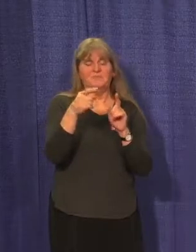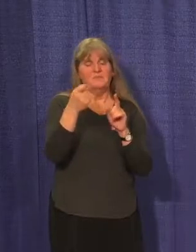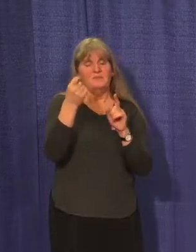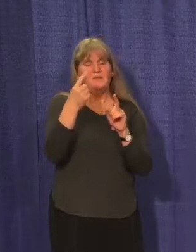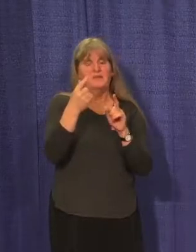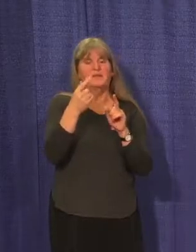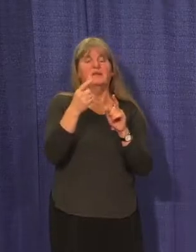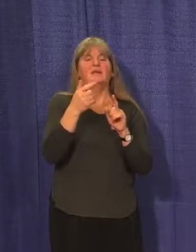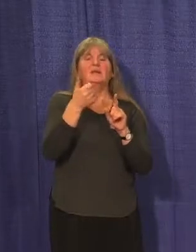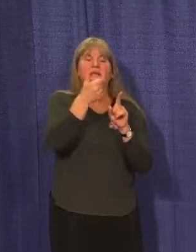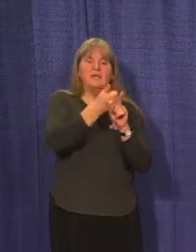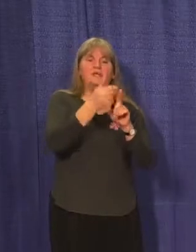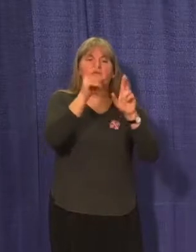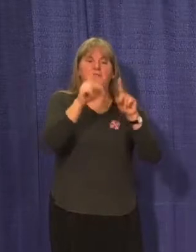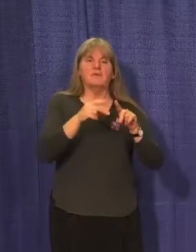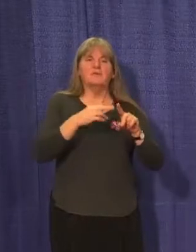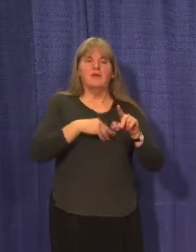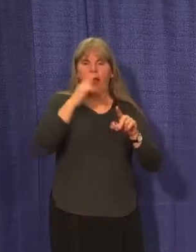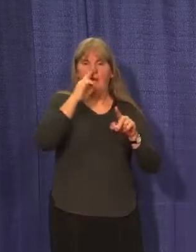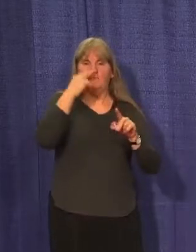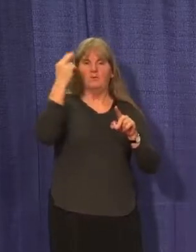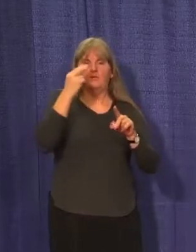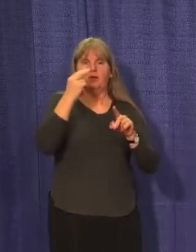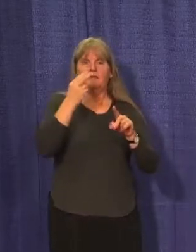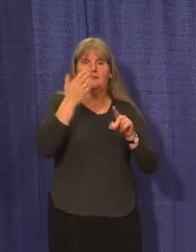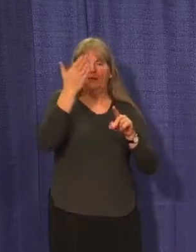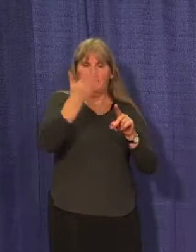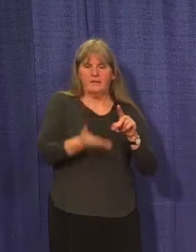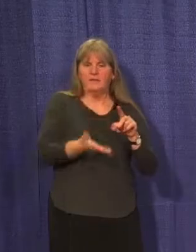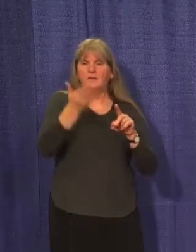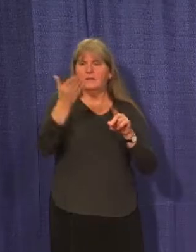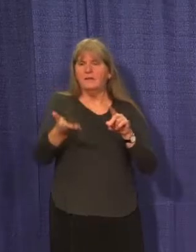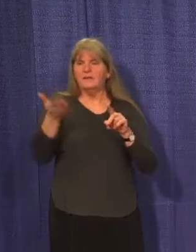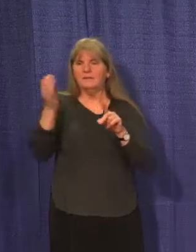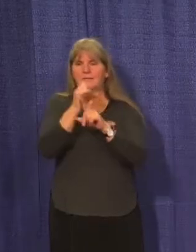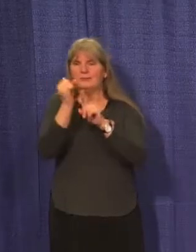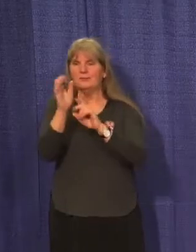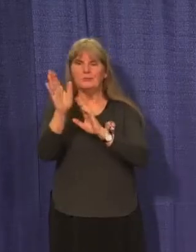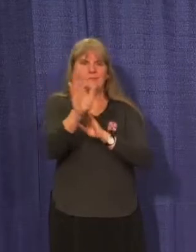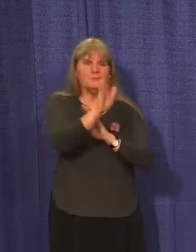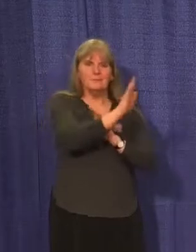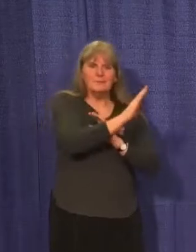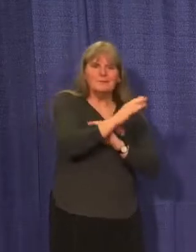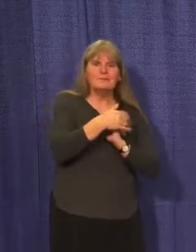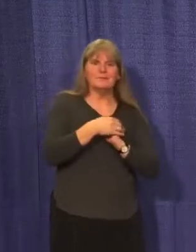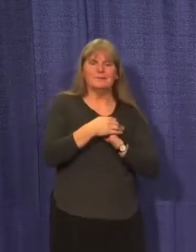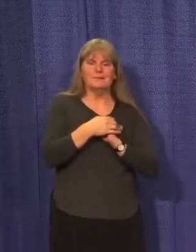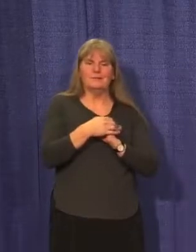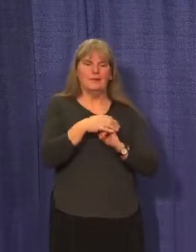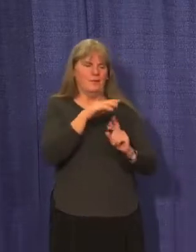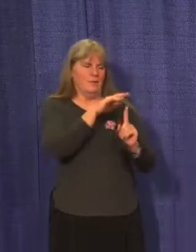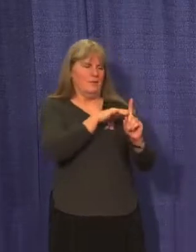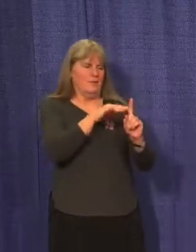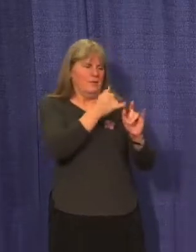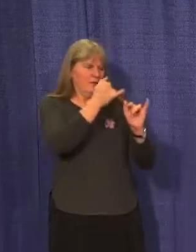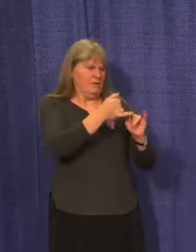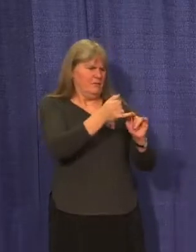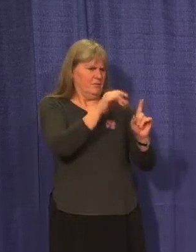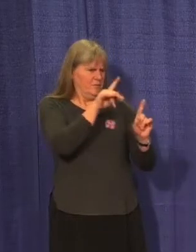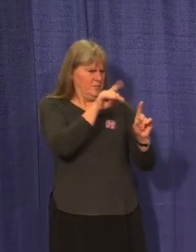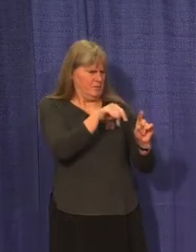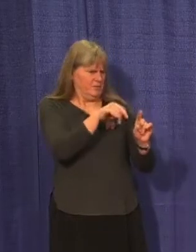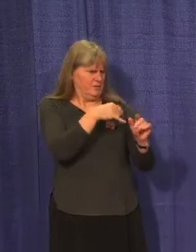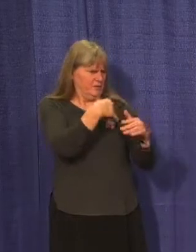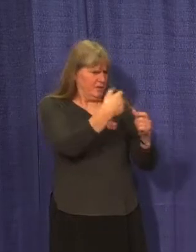can be and unpredictable, we take those standards and then apply it very much on an individualized